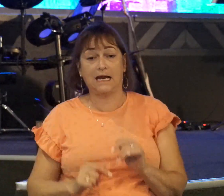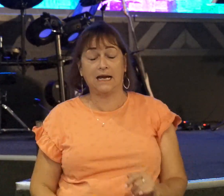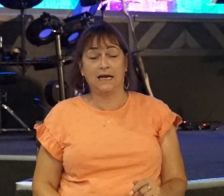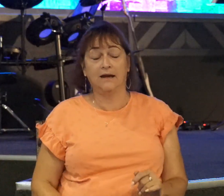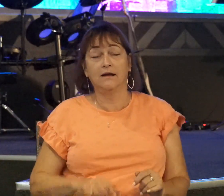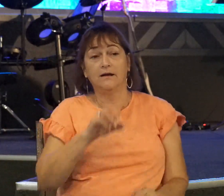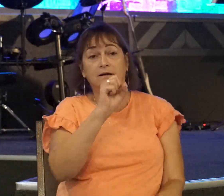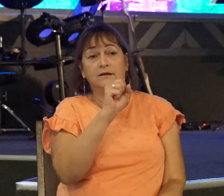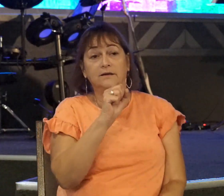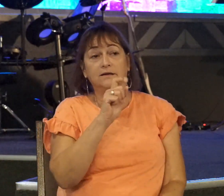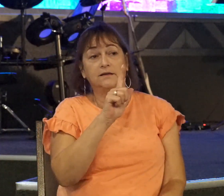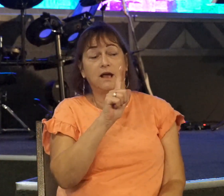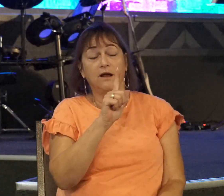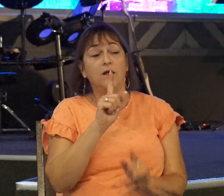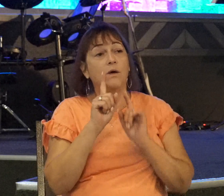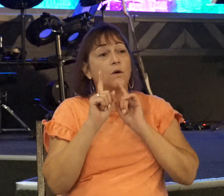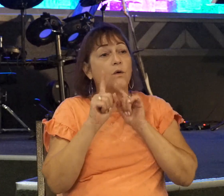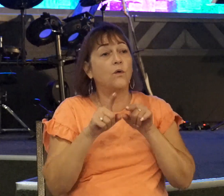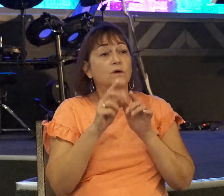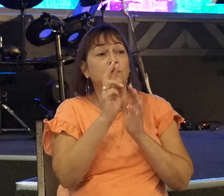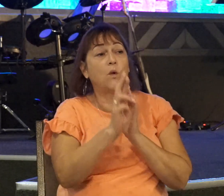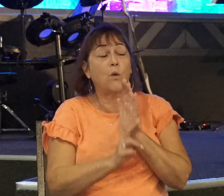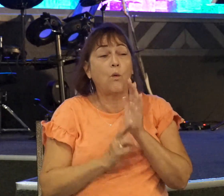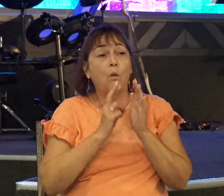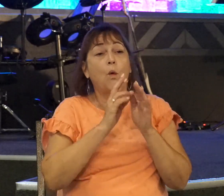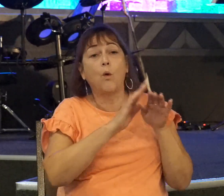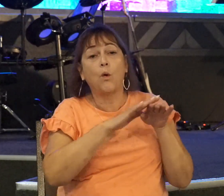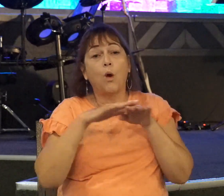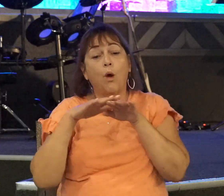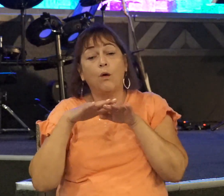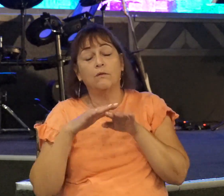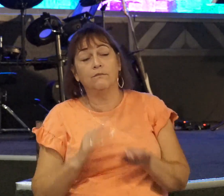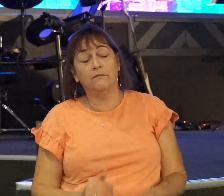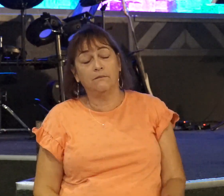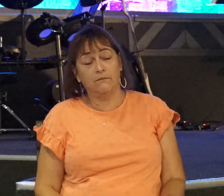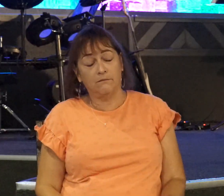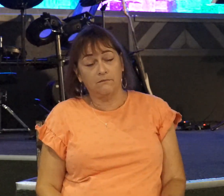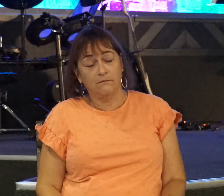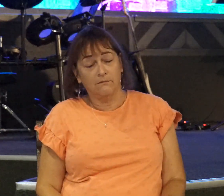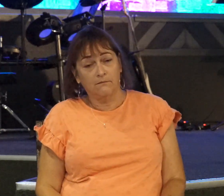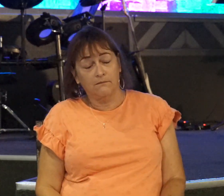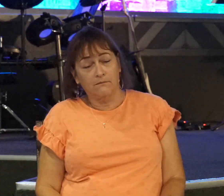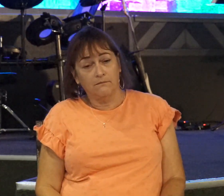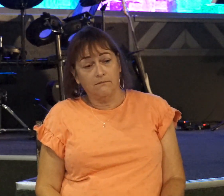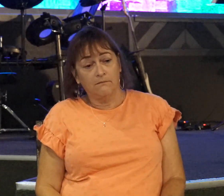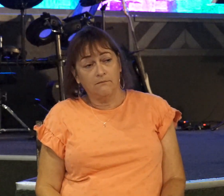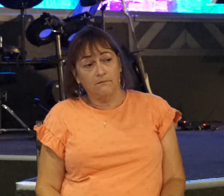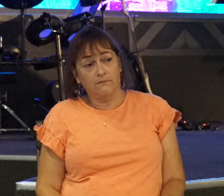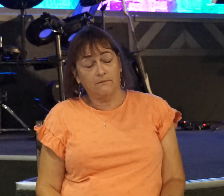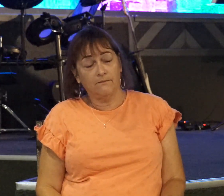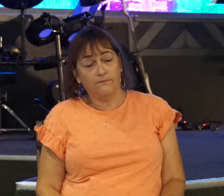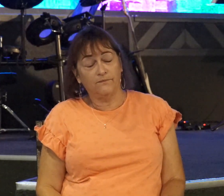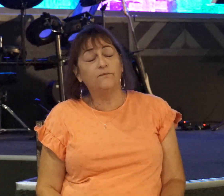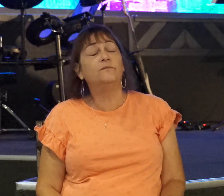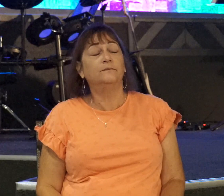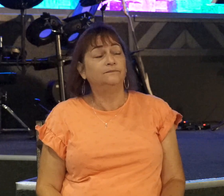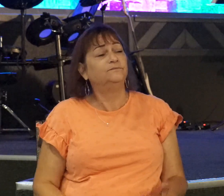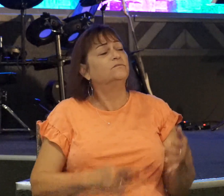orders a roll call to be taken, okay? And so, so-and-so here, so-and-so here.